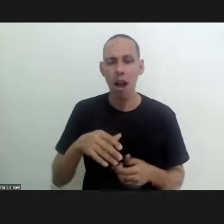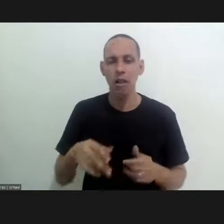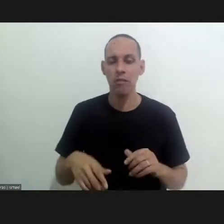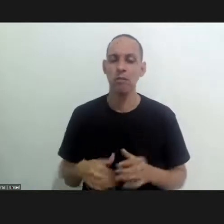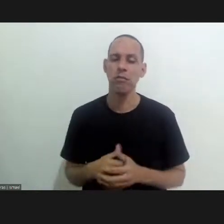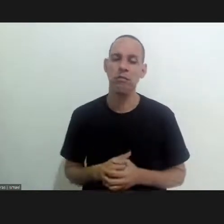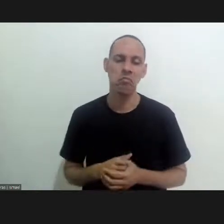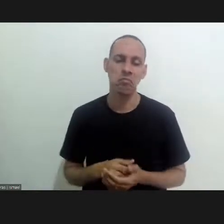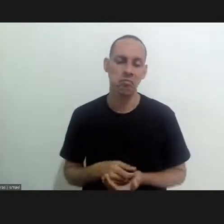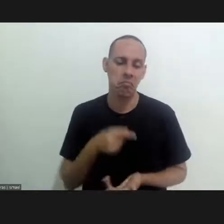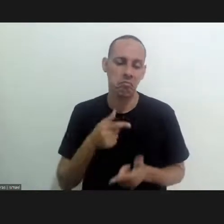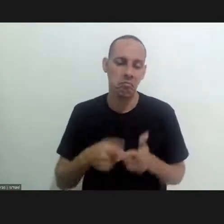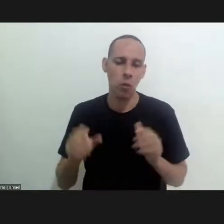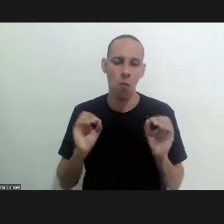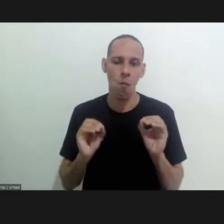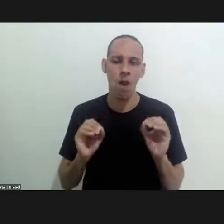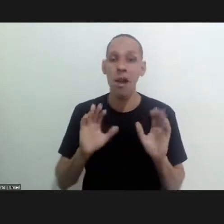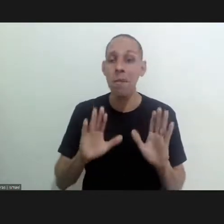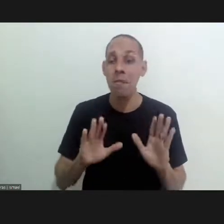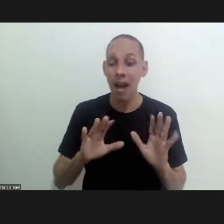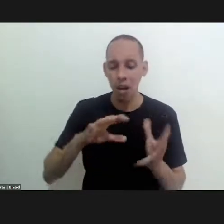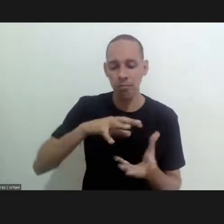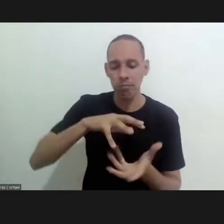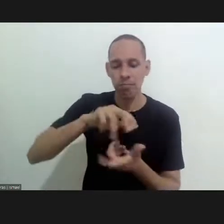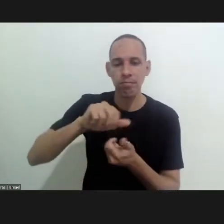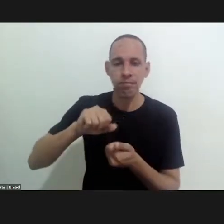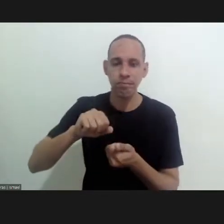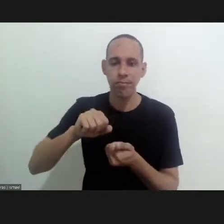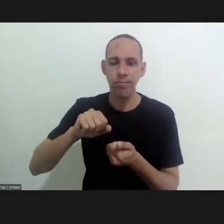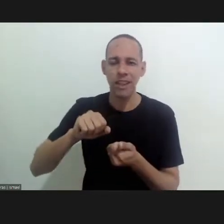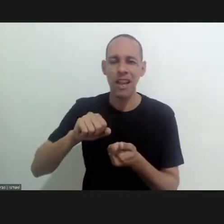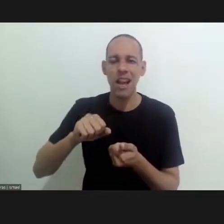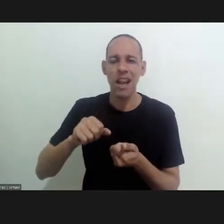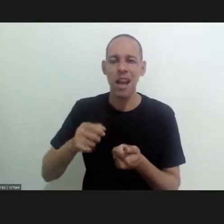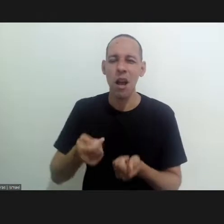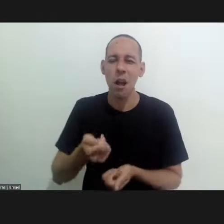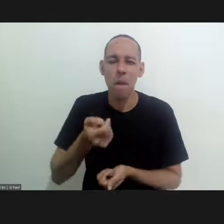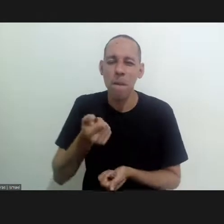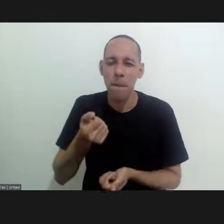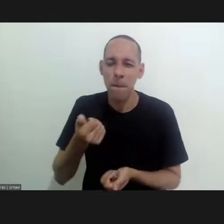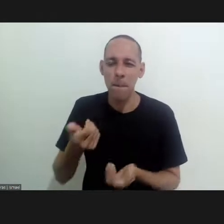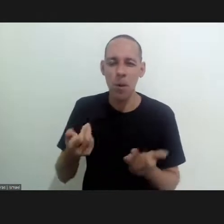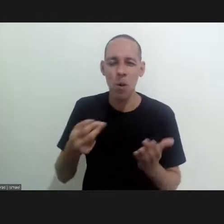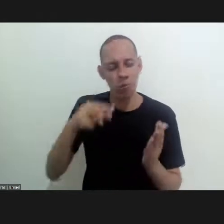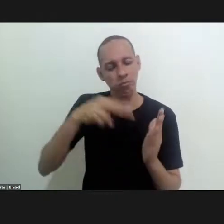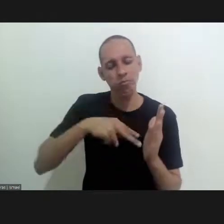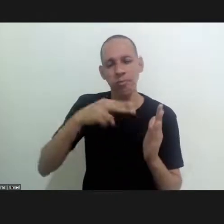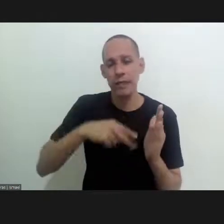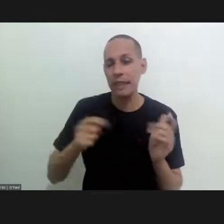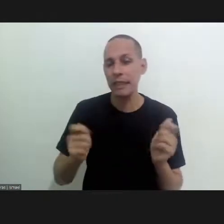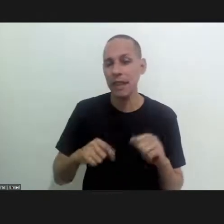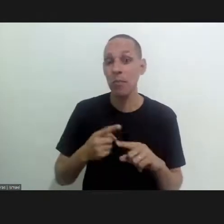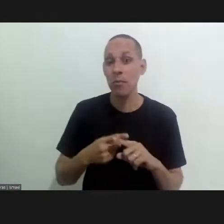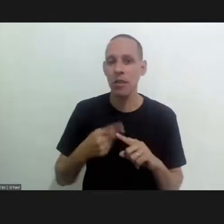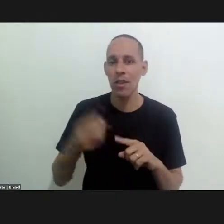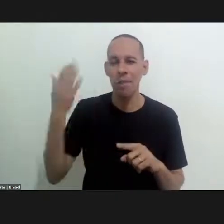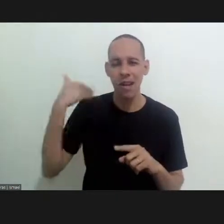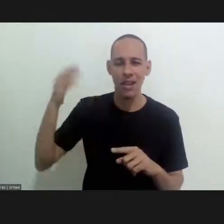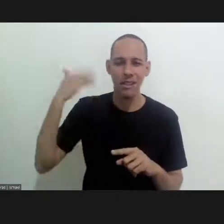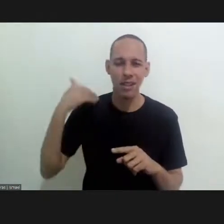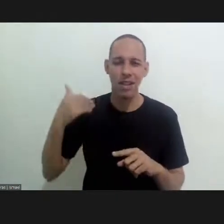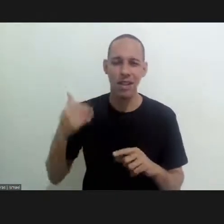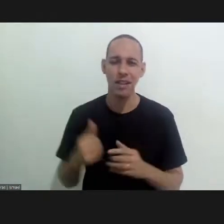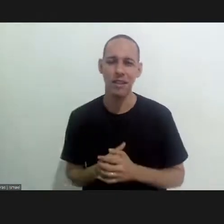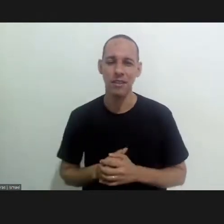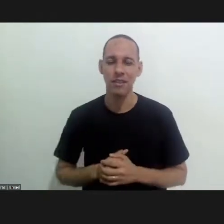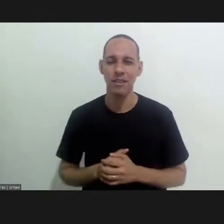of the journal but as an international journal this is something which definitely limited its reach because